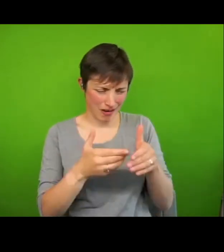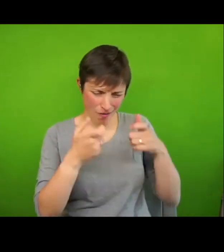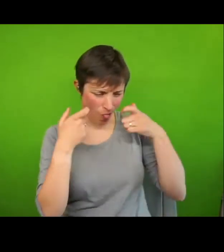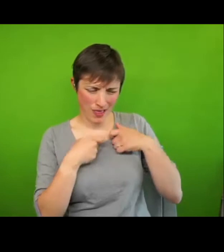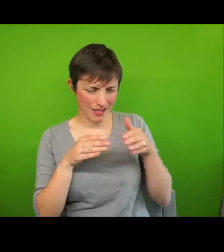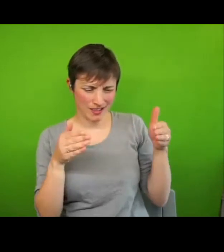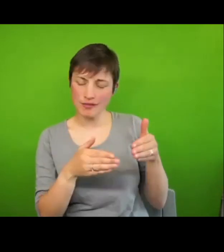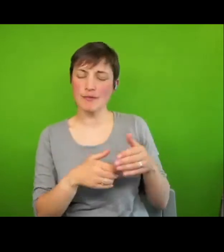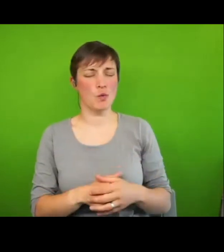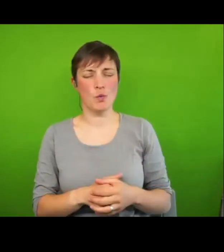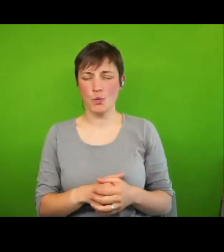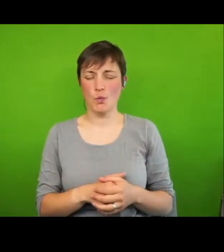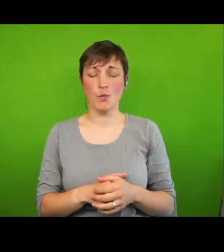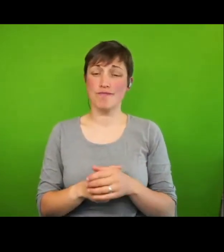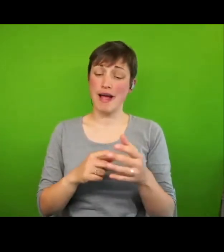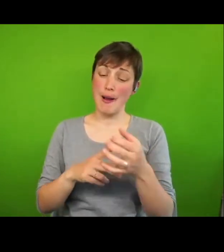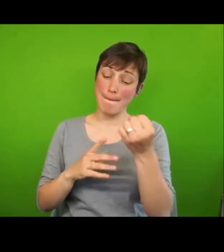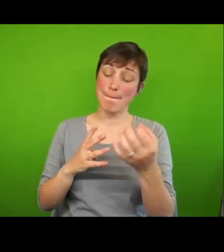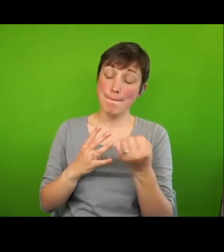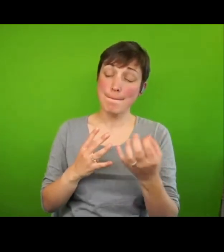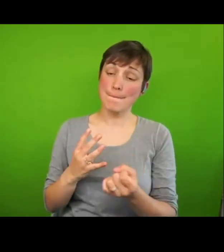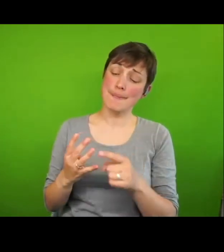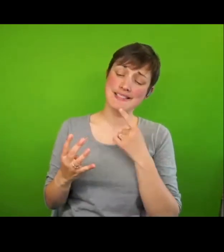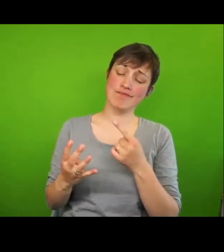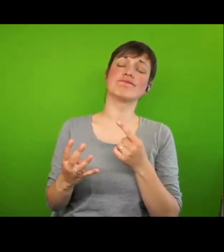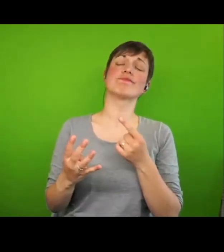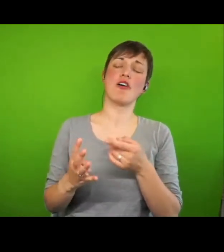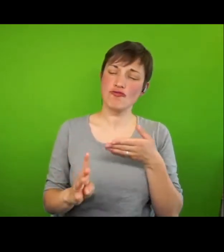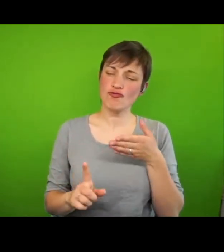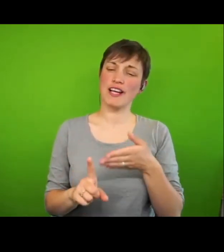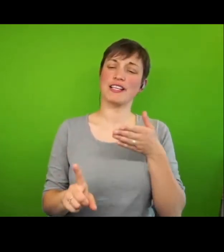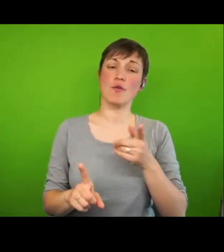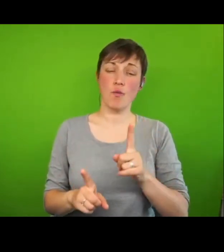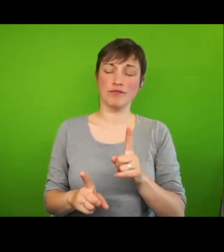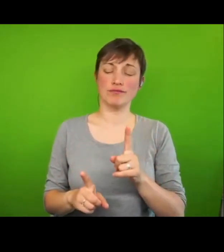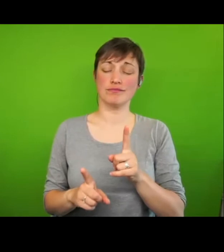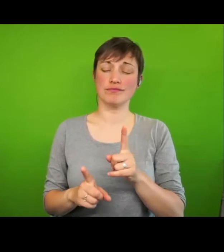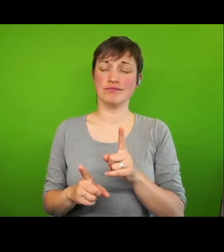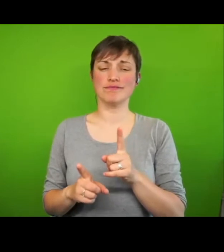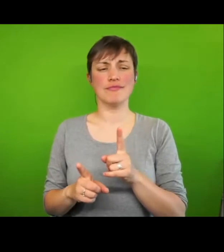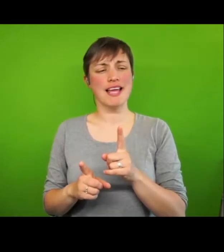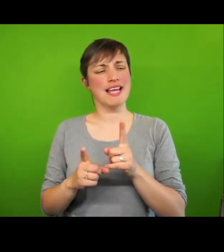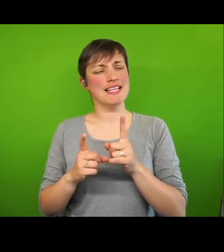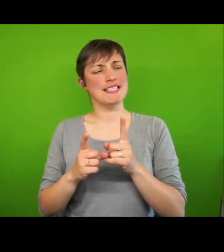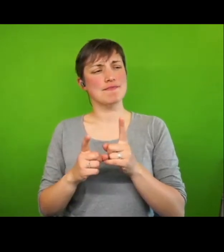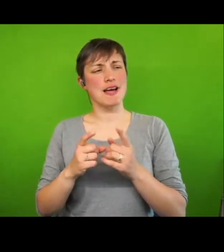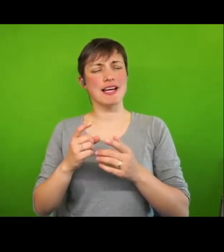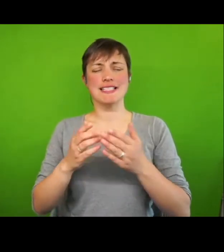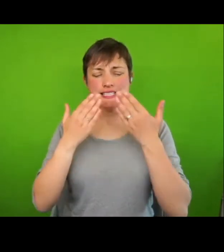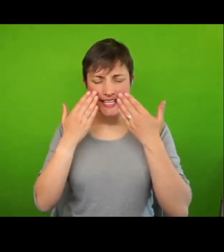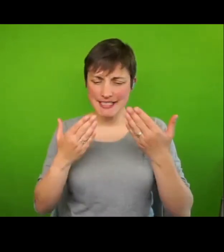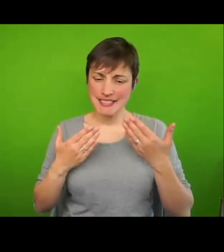These claims stem from recognition of the inherent dignity and equal worth of human beings,